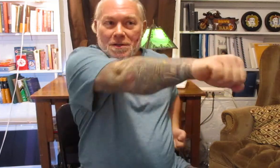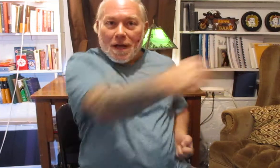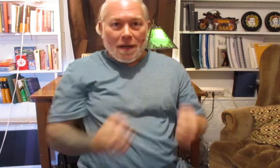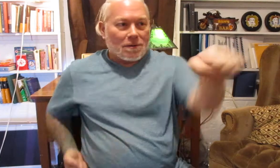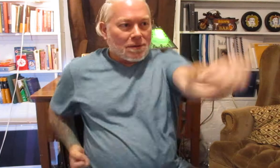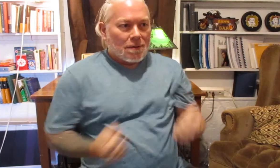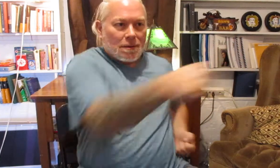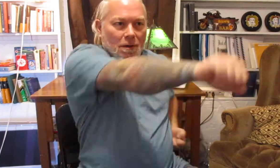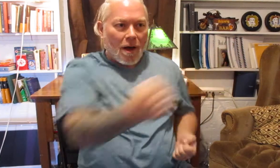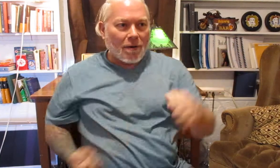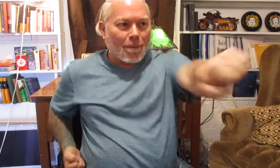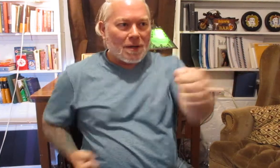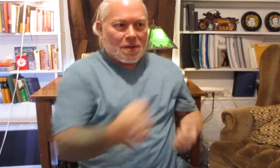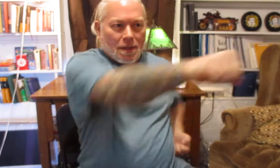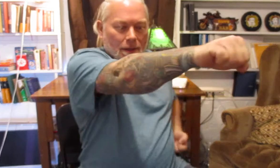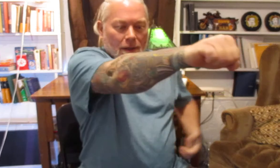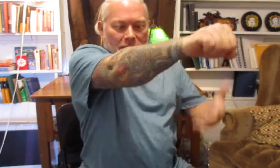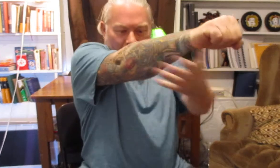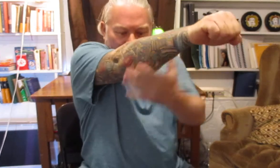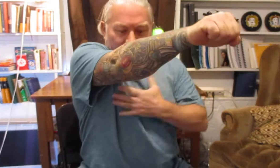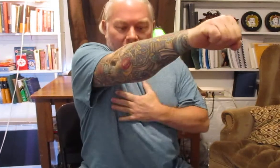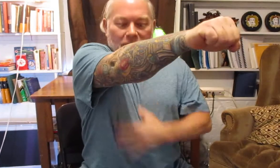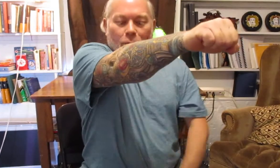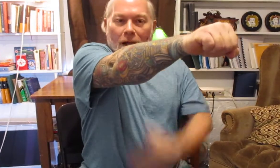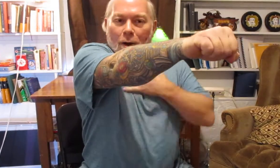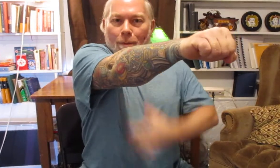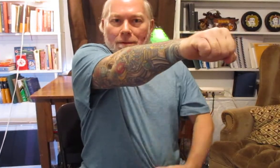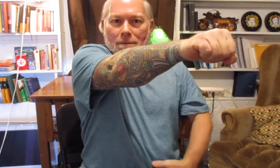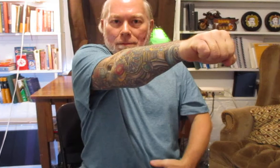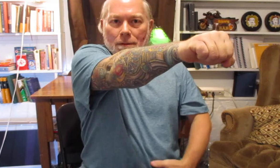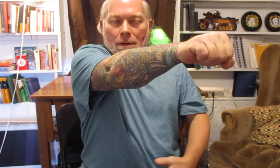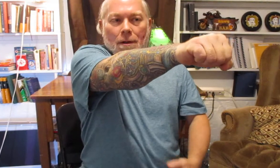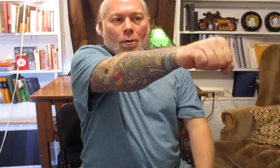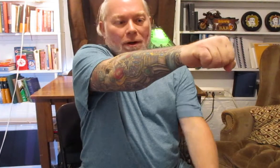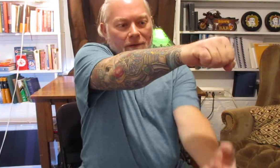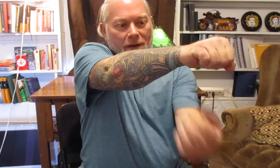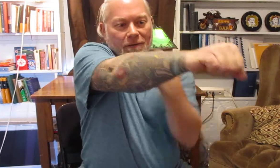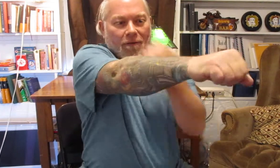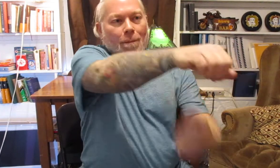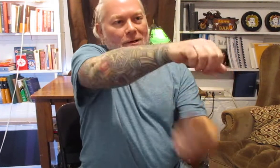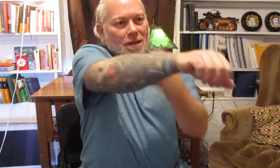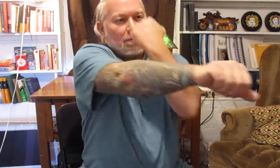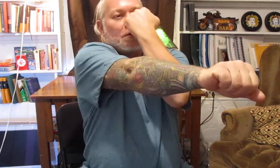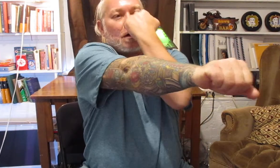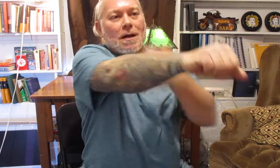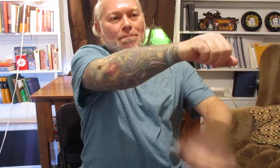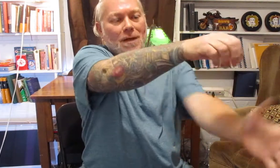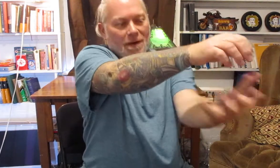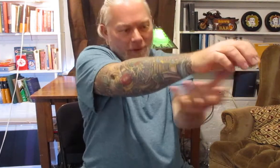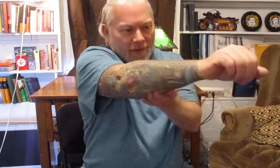styles you know how they're punching is they're leaving this wide open or even if if a punch comes straight up kind of on